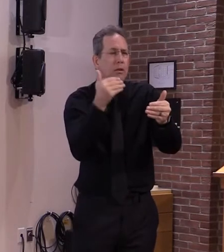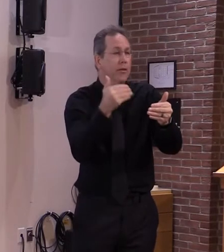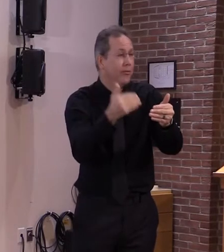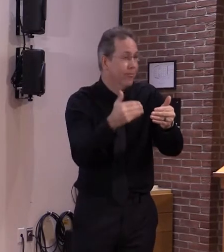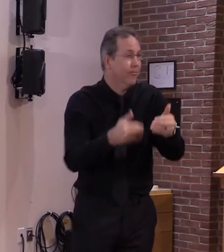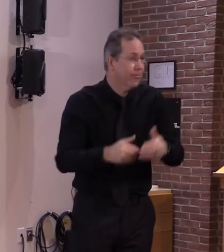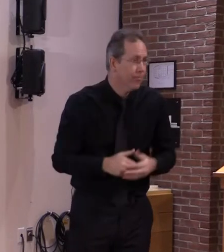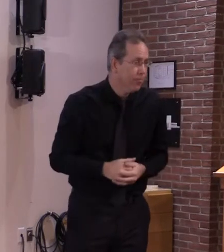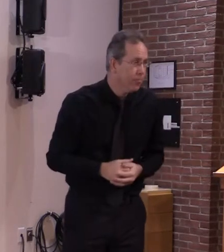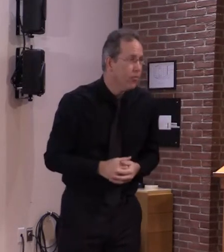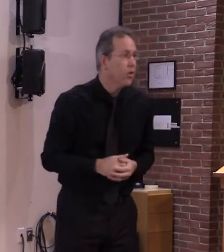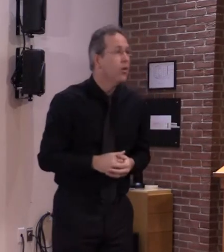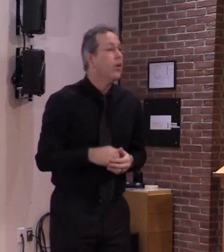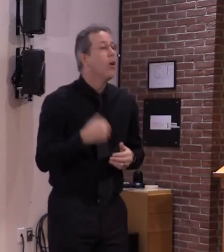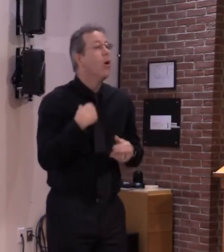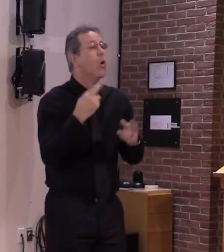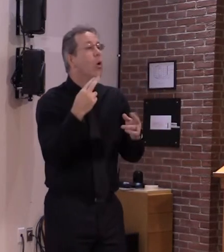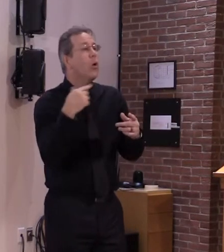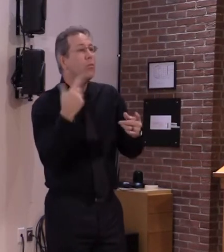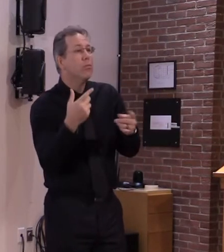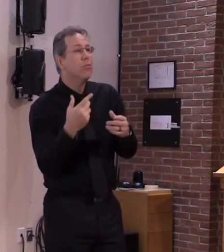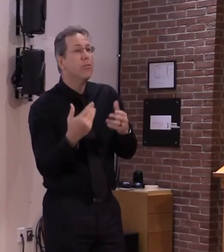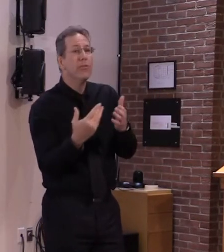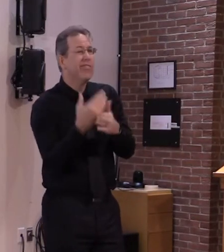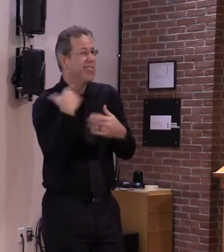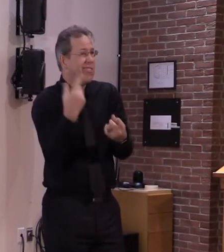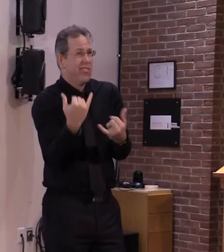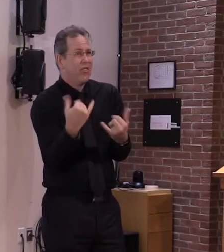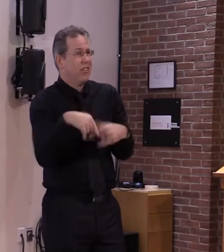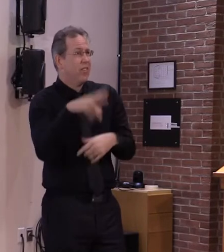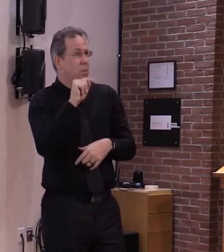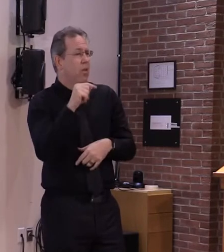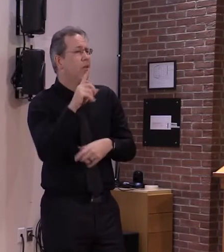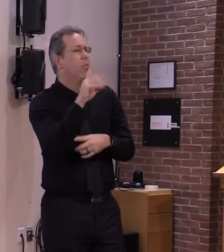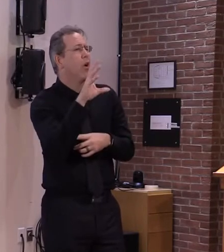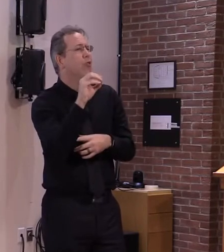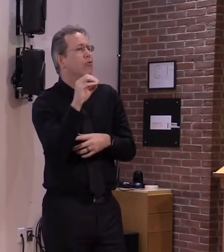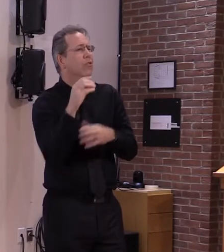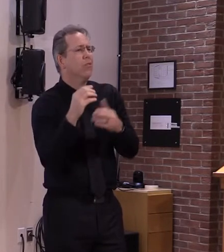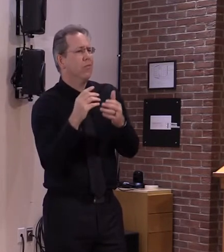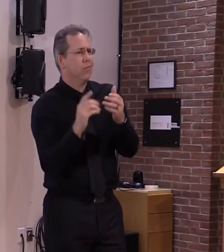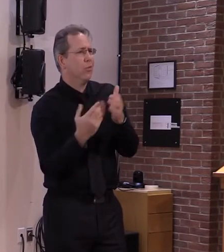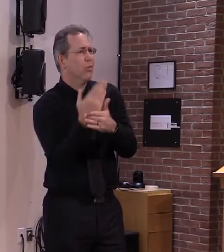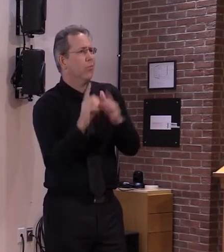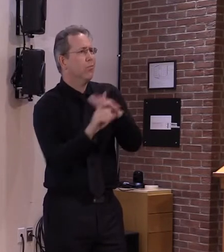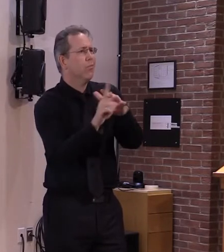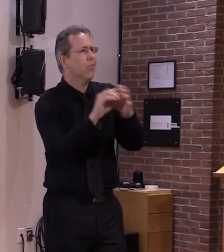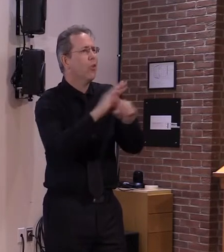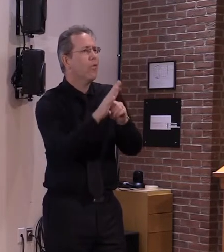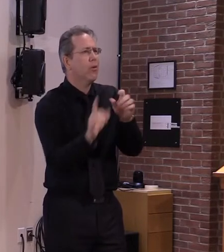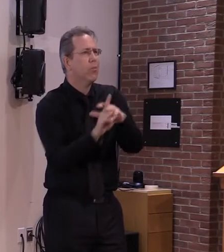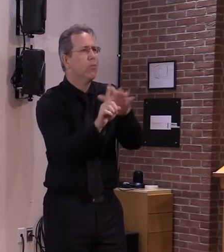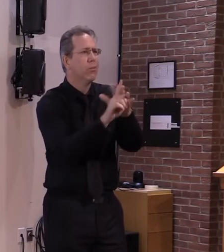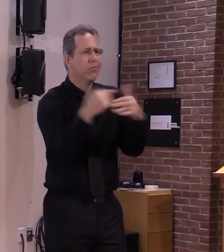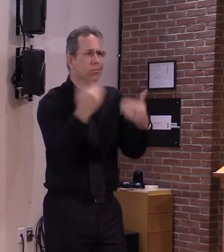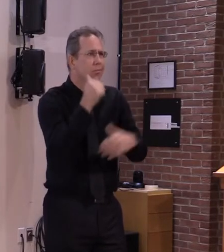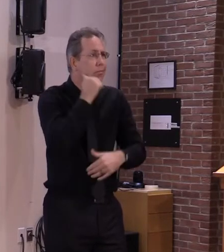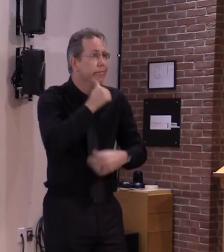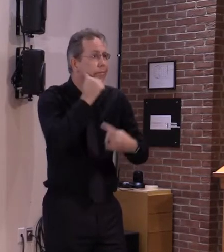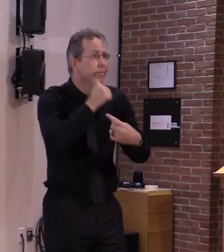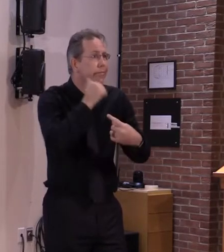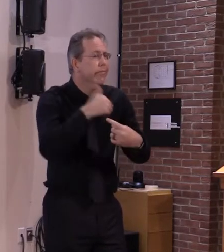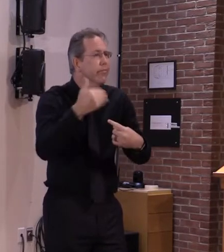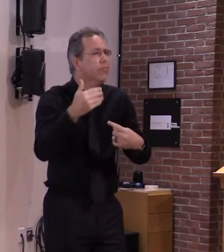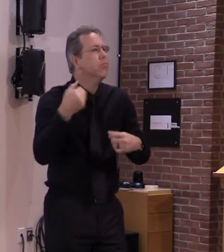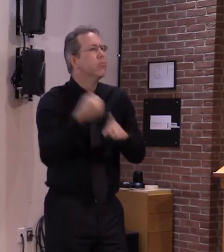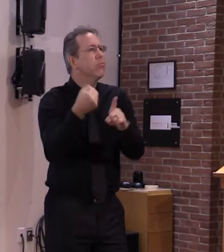and although case growth in our region has slowed a bit this week it's still on the rise so